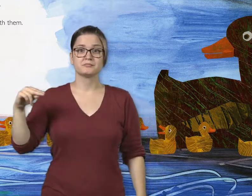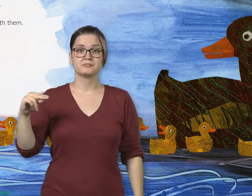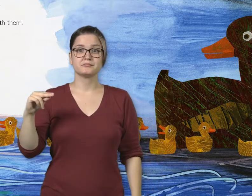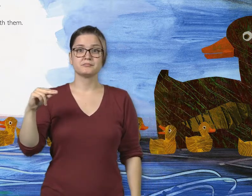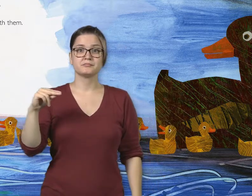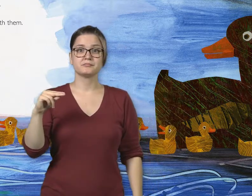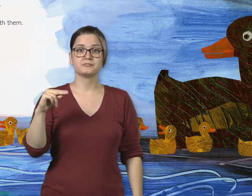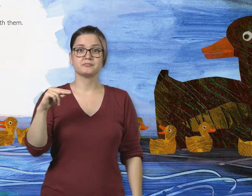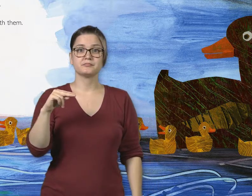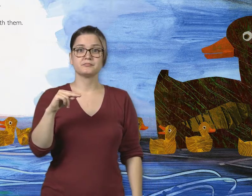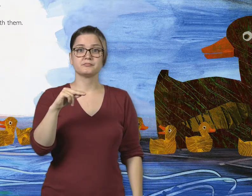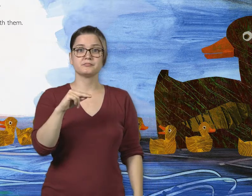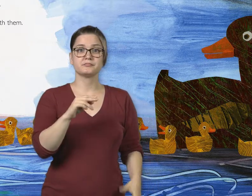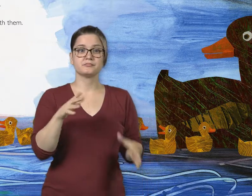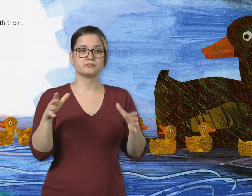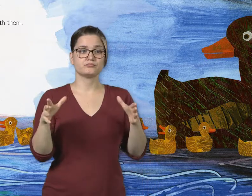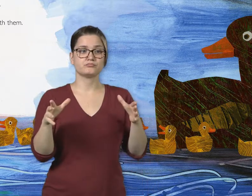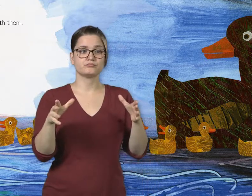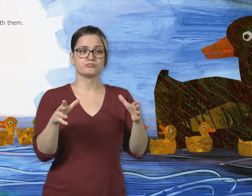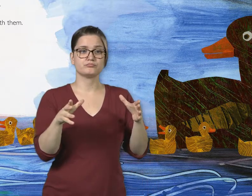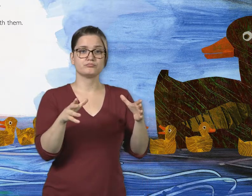The little rubber duck floats along with them.